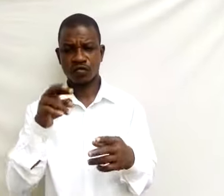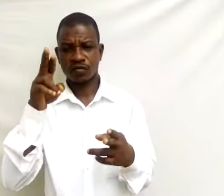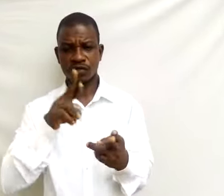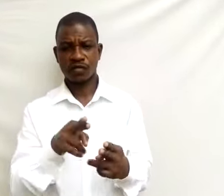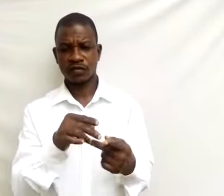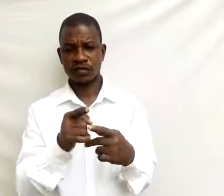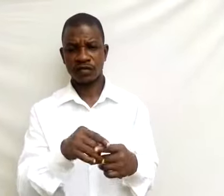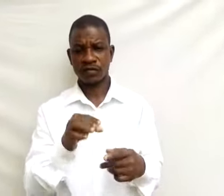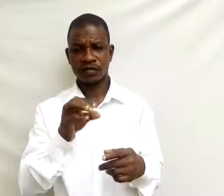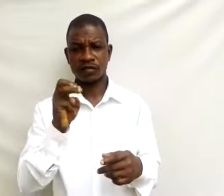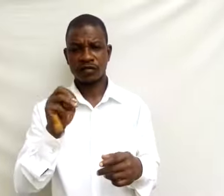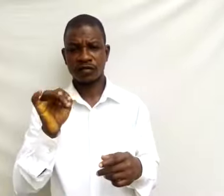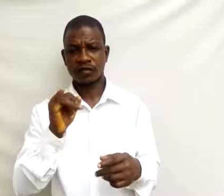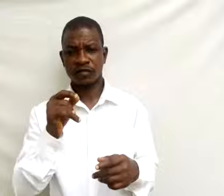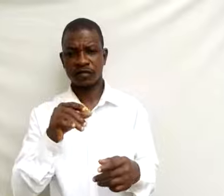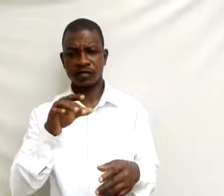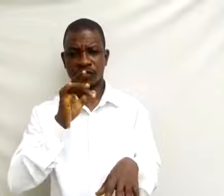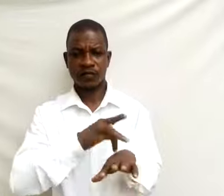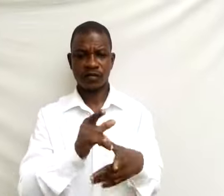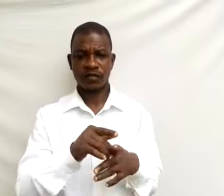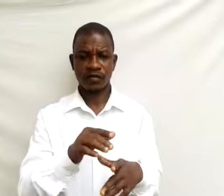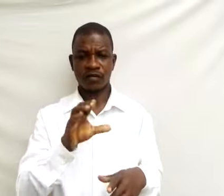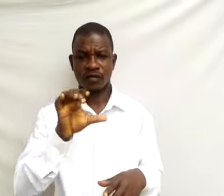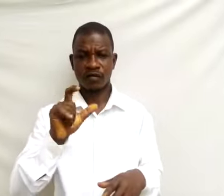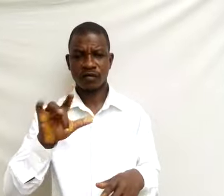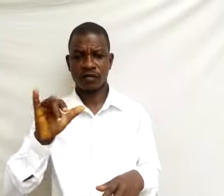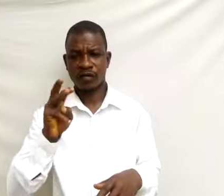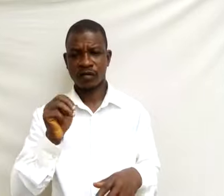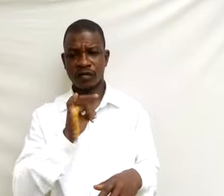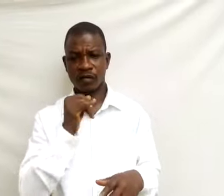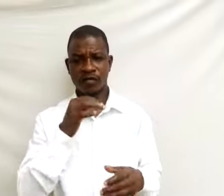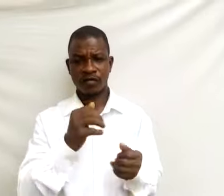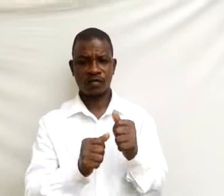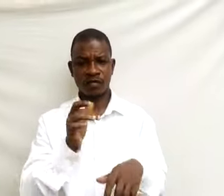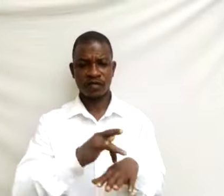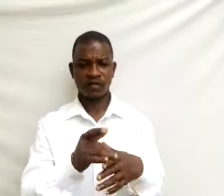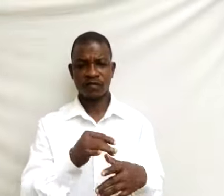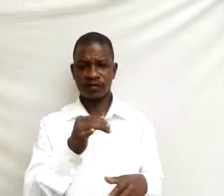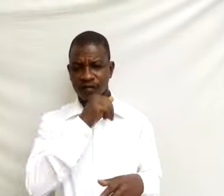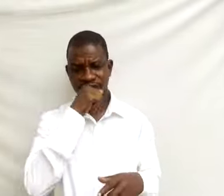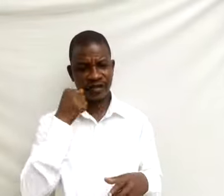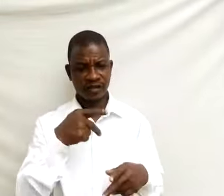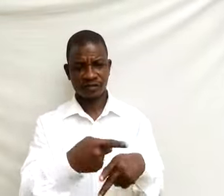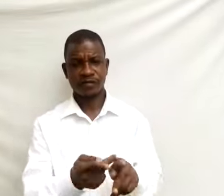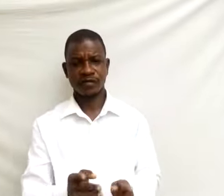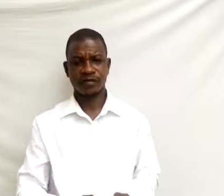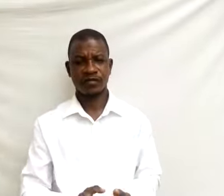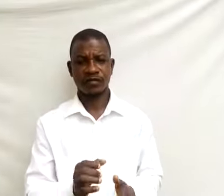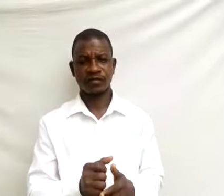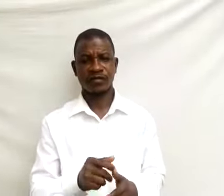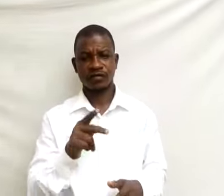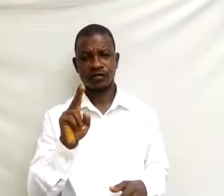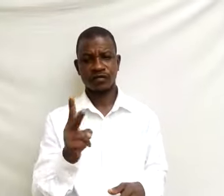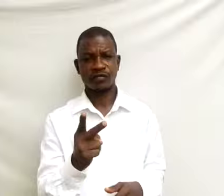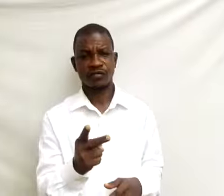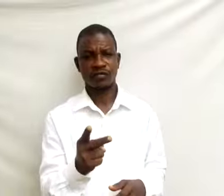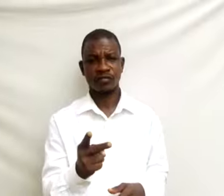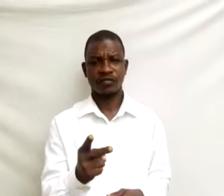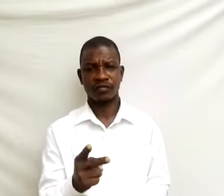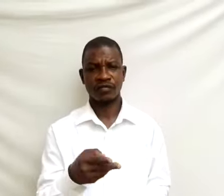climate change, which affects agricultural production. 2. There is need